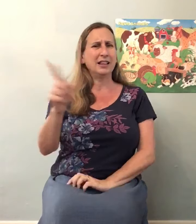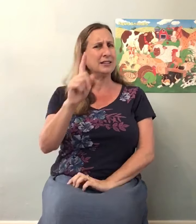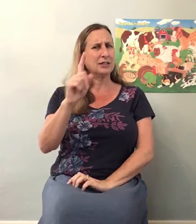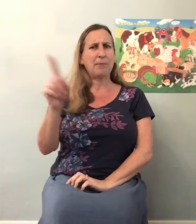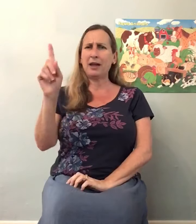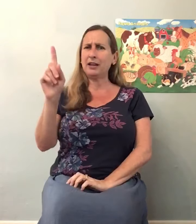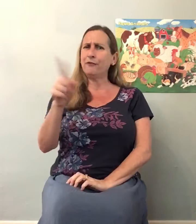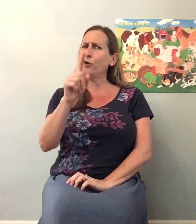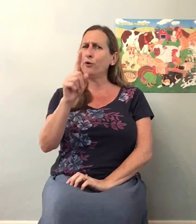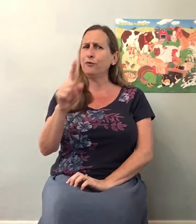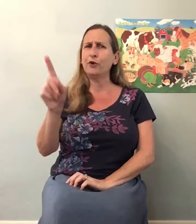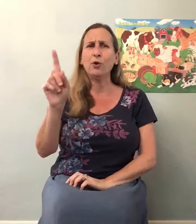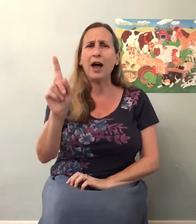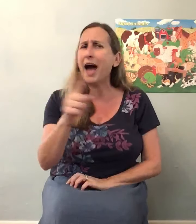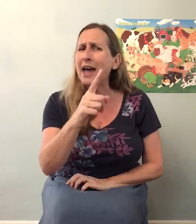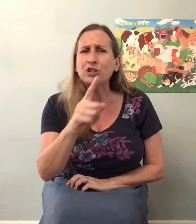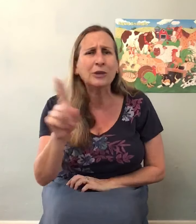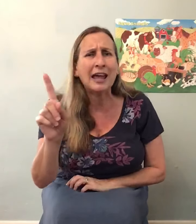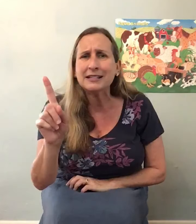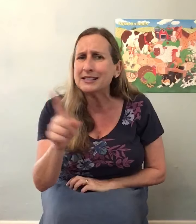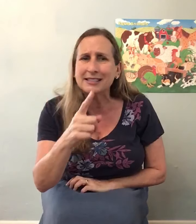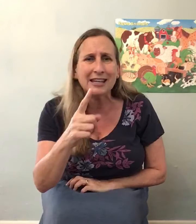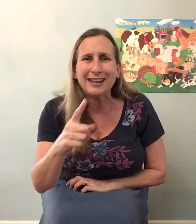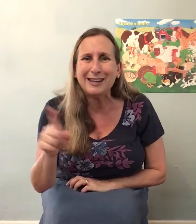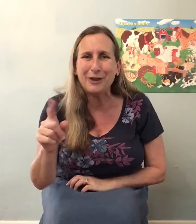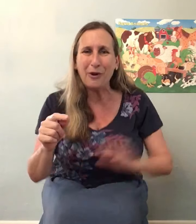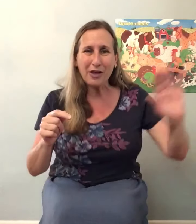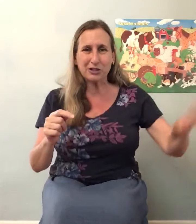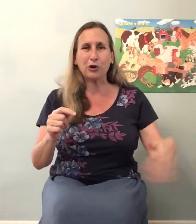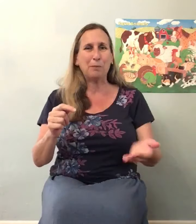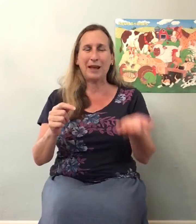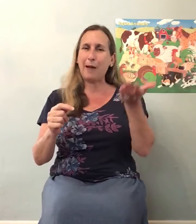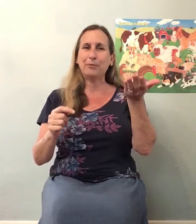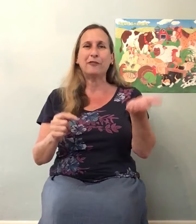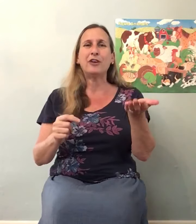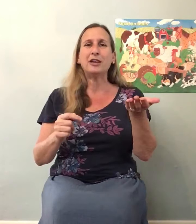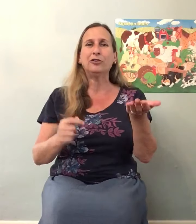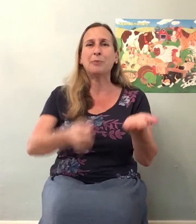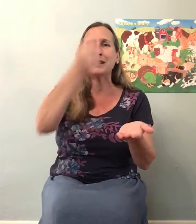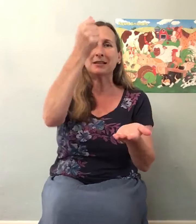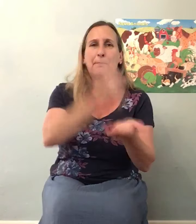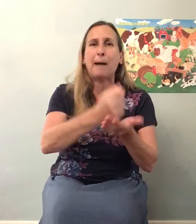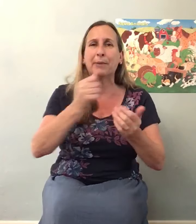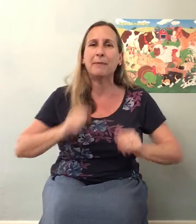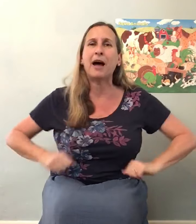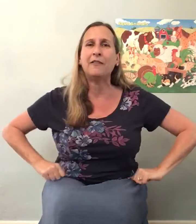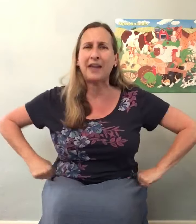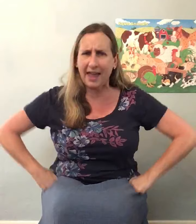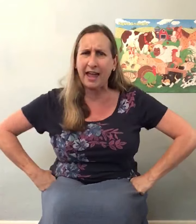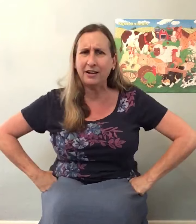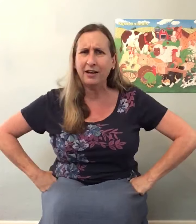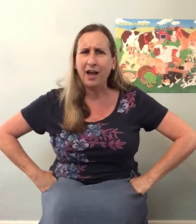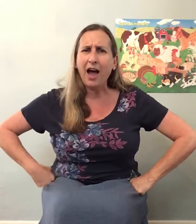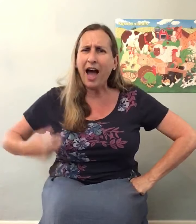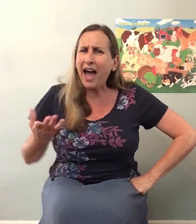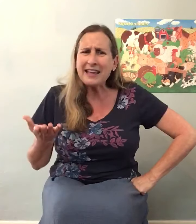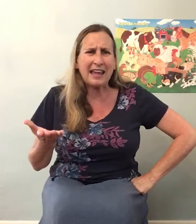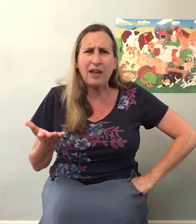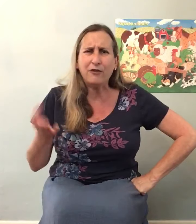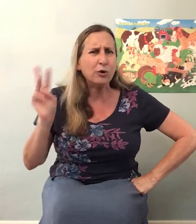Little bunny foo-foo, I don't like to see you. Scooping up the field mice and bopping them on the head. I gave you